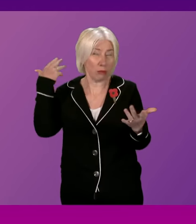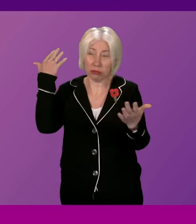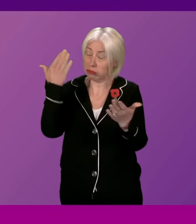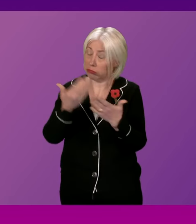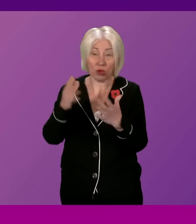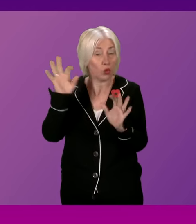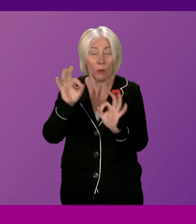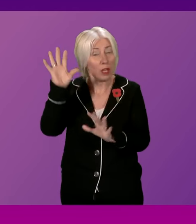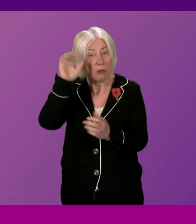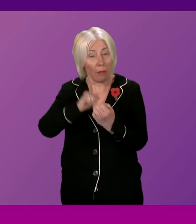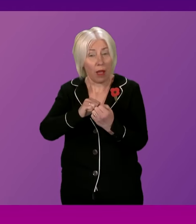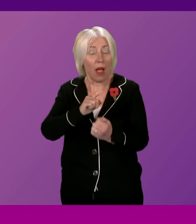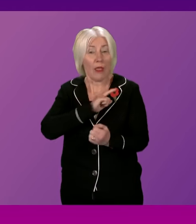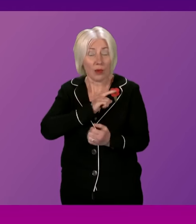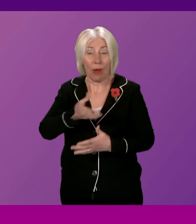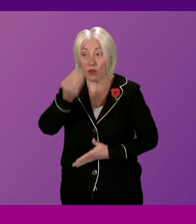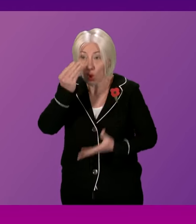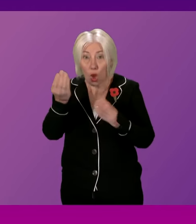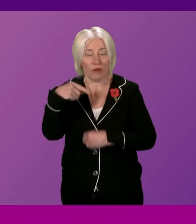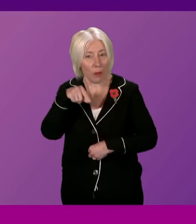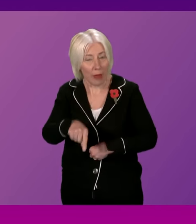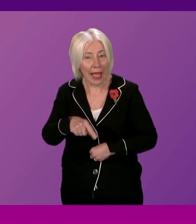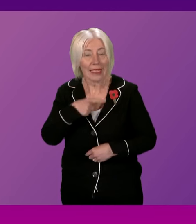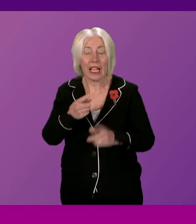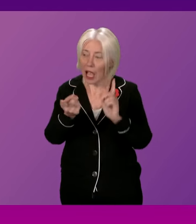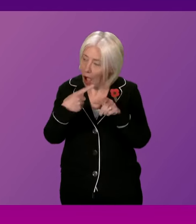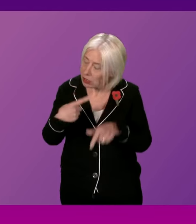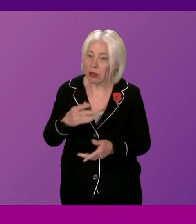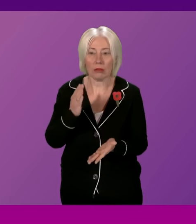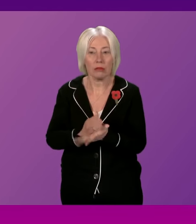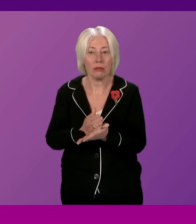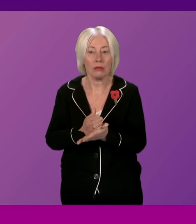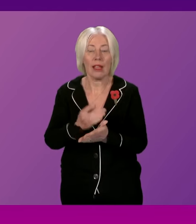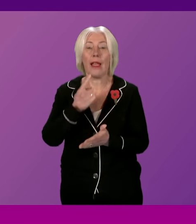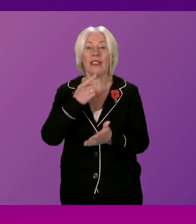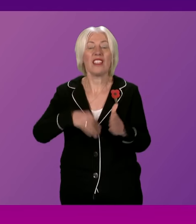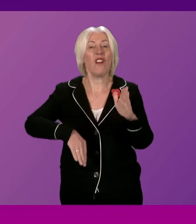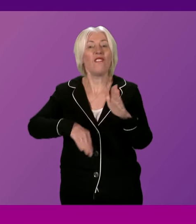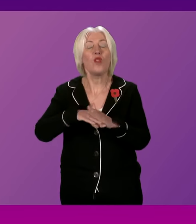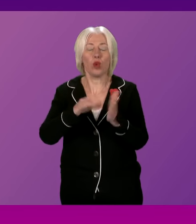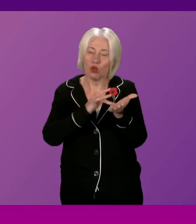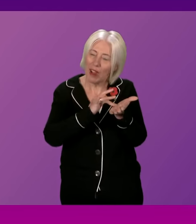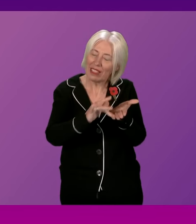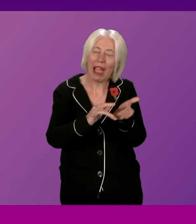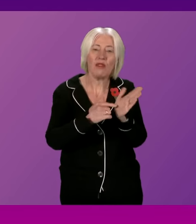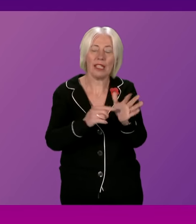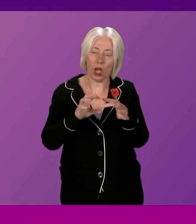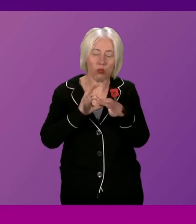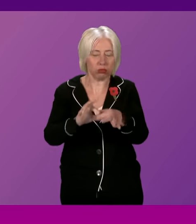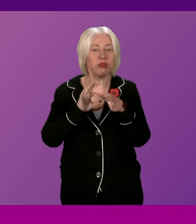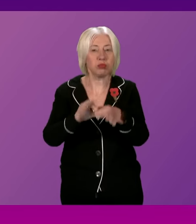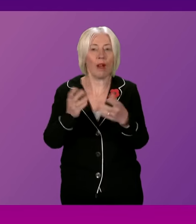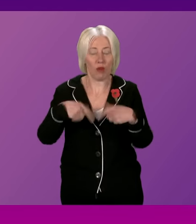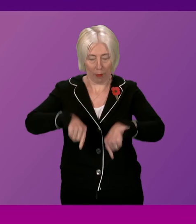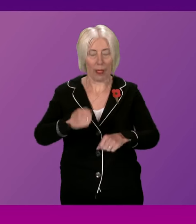learning the lessons and getting the answers are so important. We were promised full transparency and cooperation by this government, but they